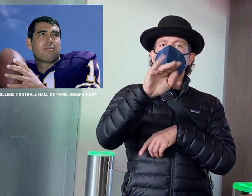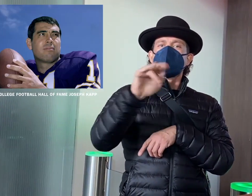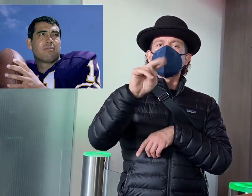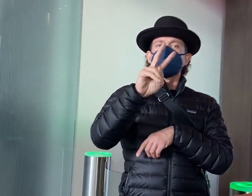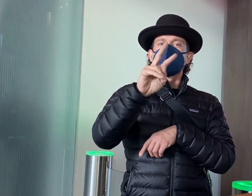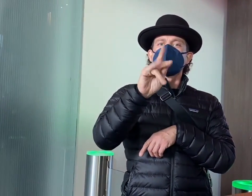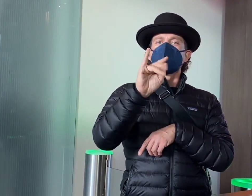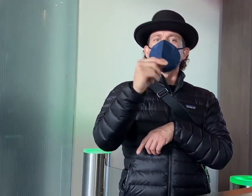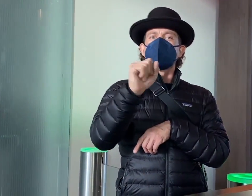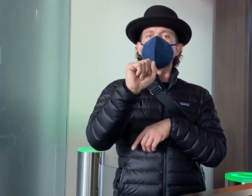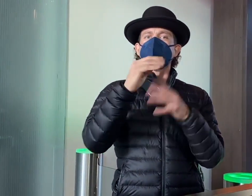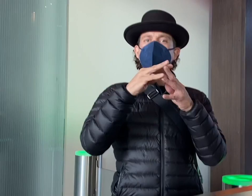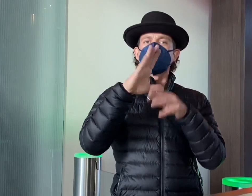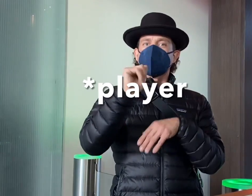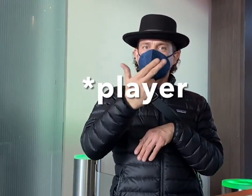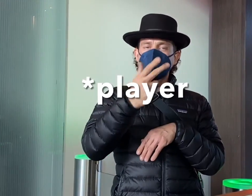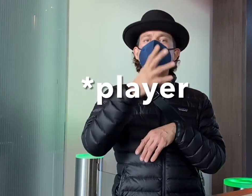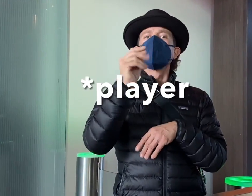who later became head coach at Cal.